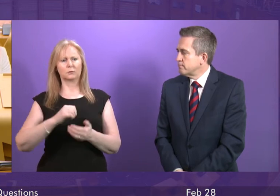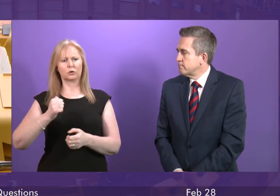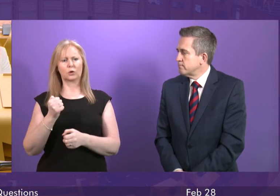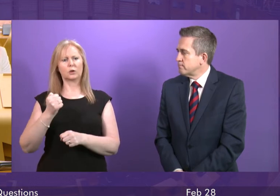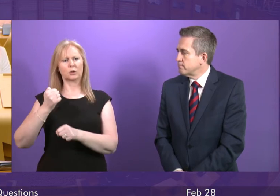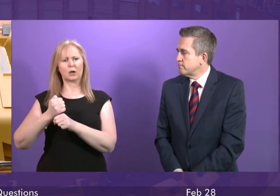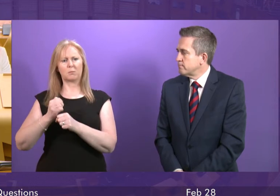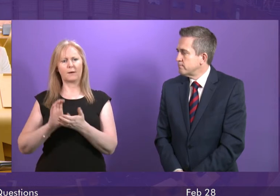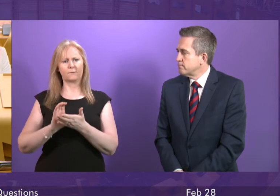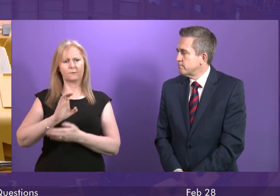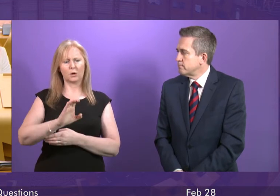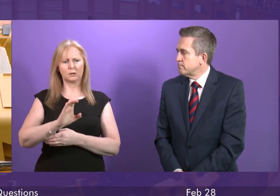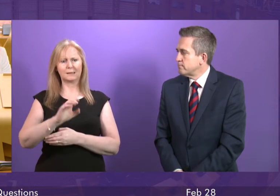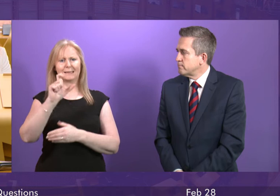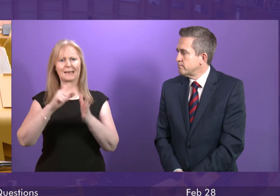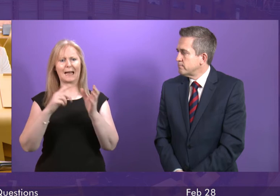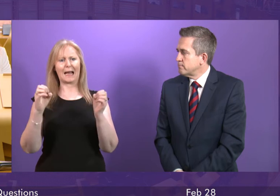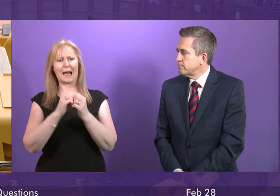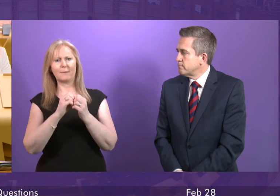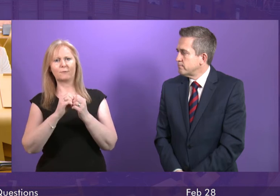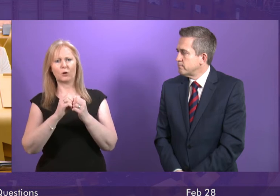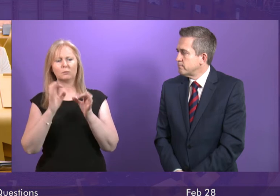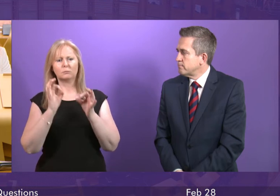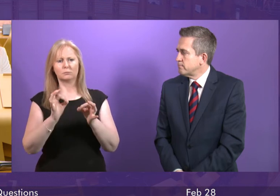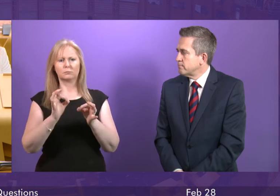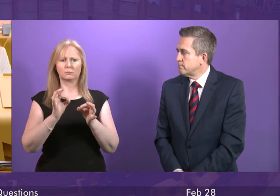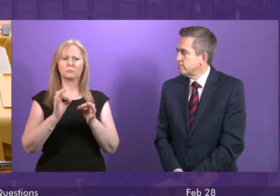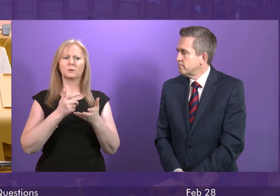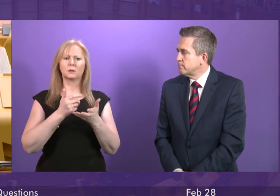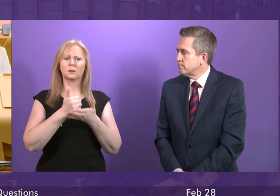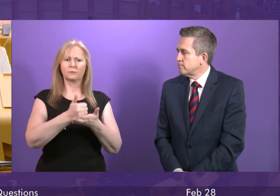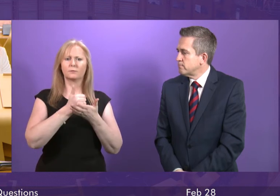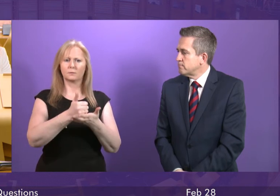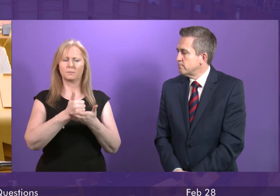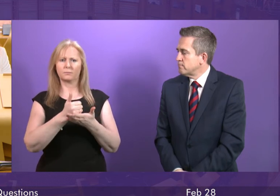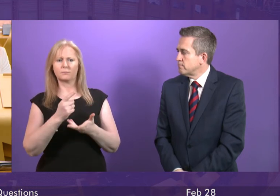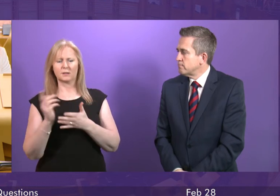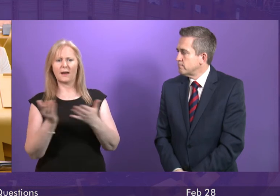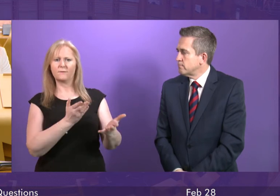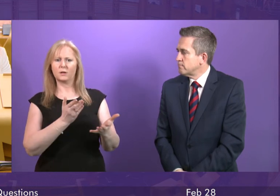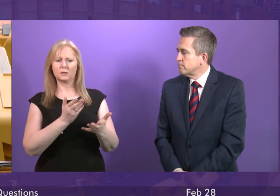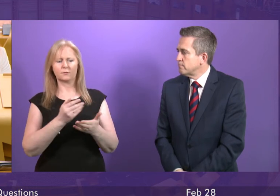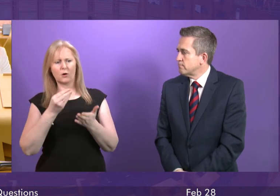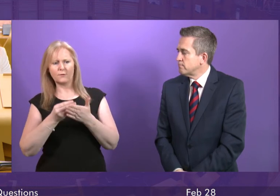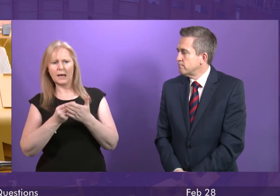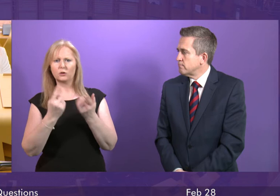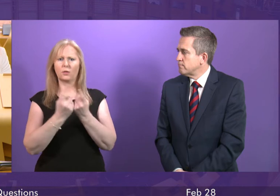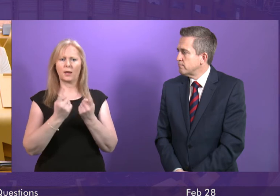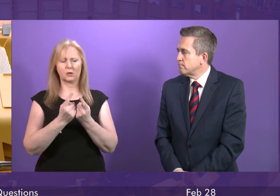Scotland to provide a specialised advice service, including information on financial and legal matters. And we continue to work with social security colleagues,